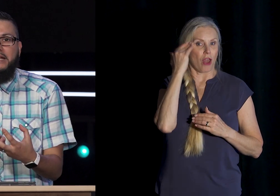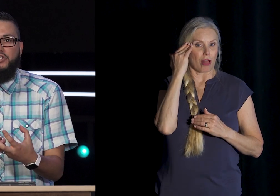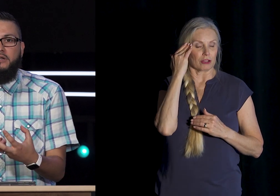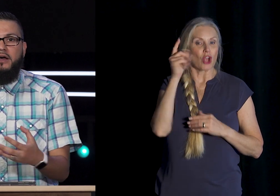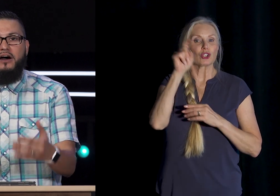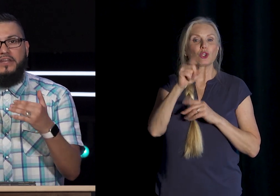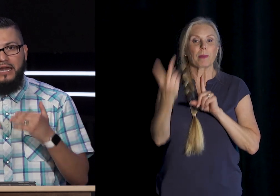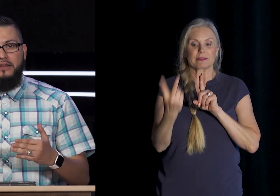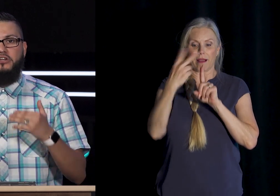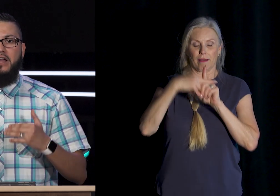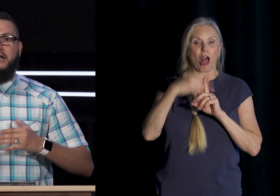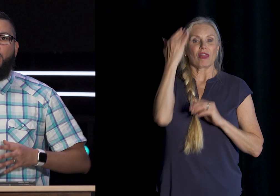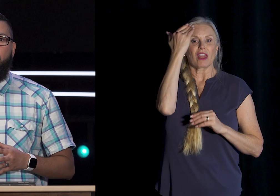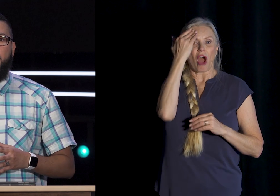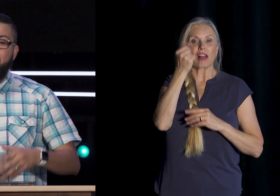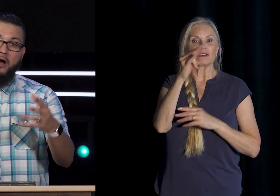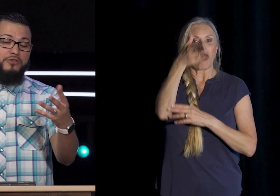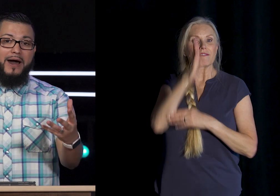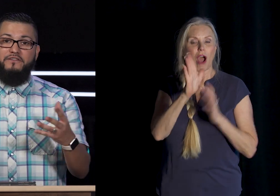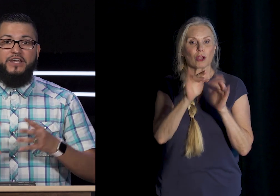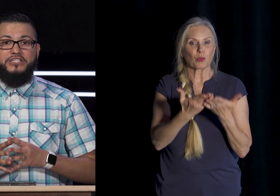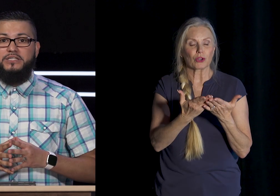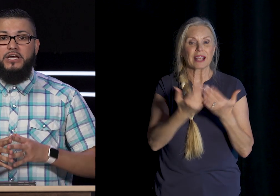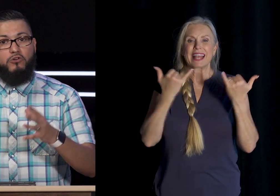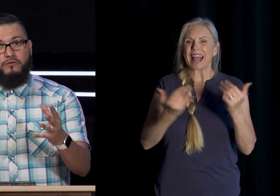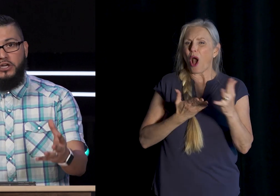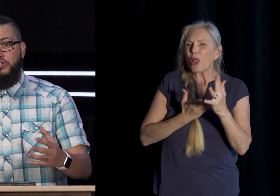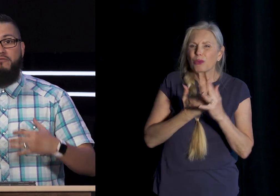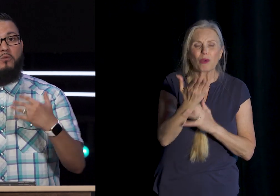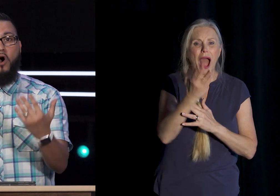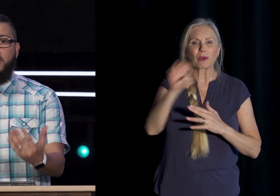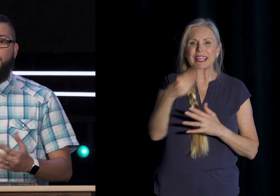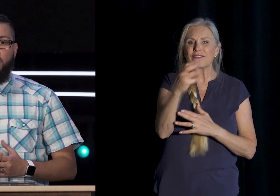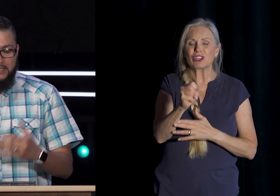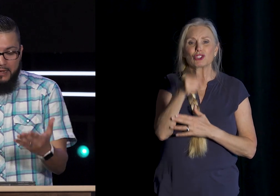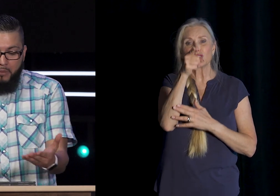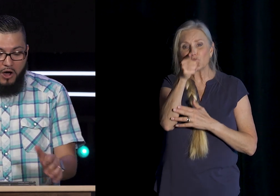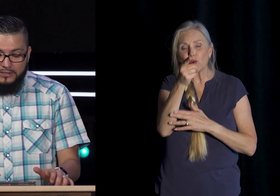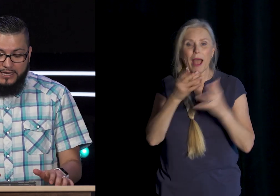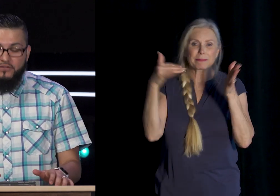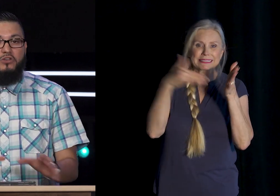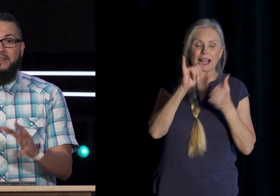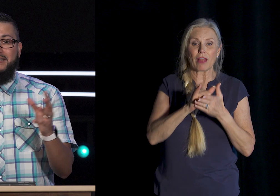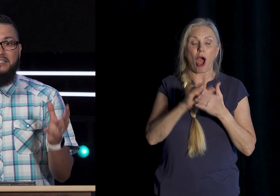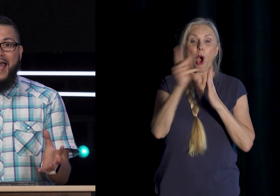Of The Knowledge Of God's Word Now Throughout Ephesians Grove Church You've Been Walking Through This Paul Has Given You The Exact